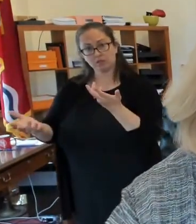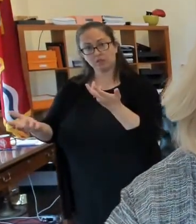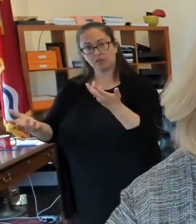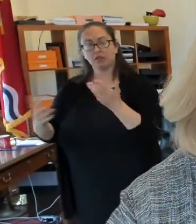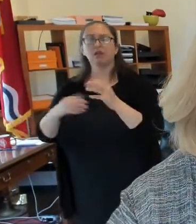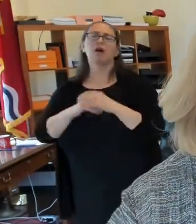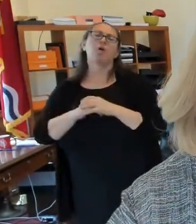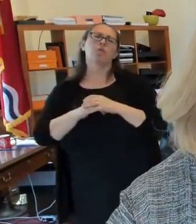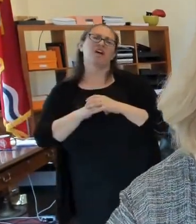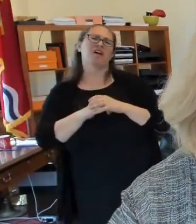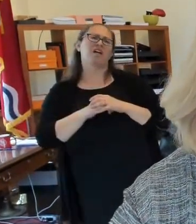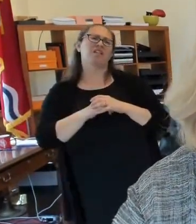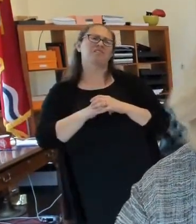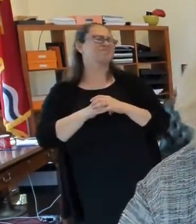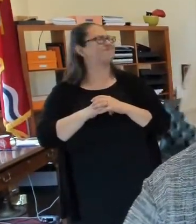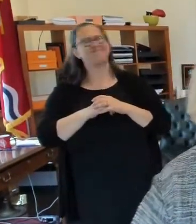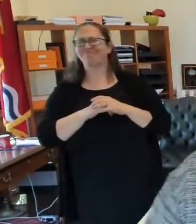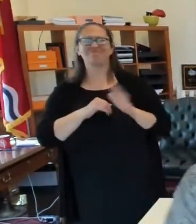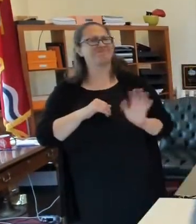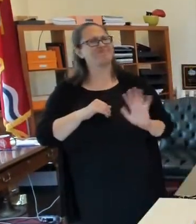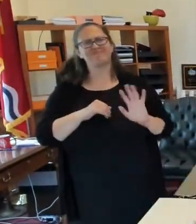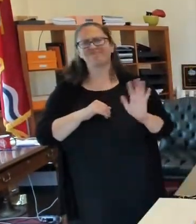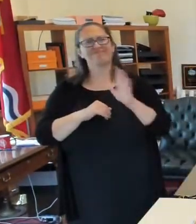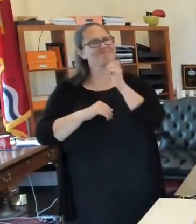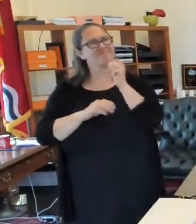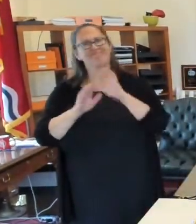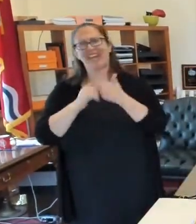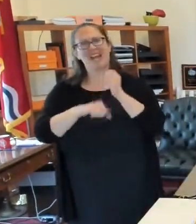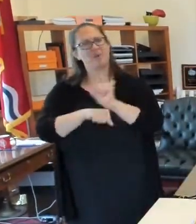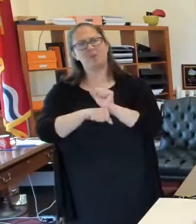Well, that's not quite the way it works, Lindy.